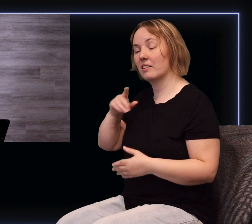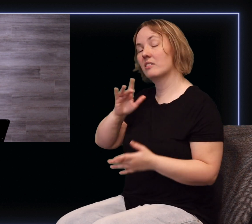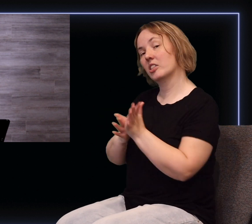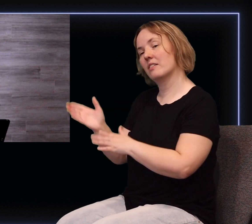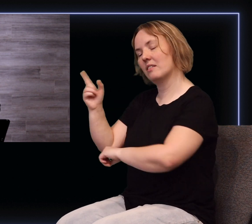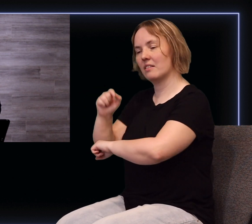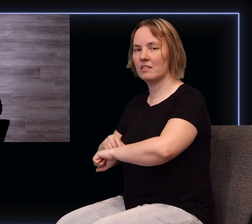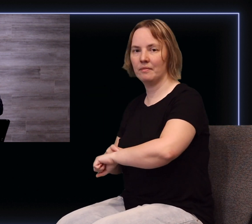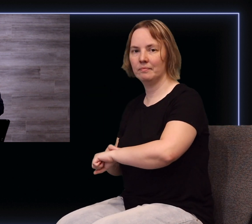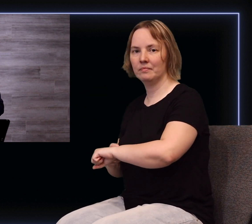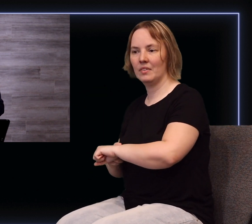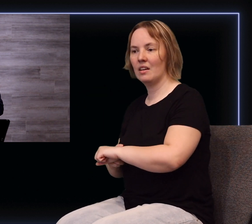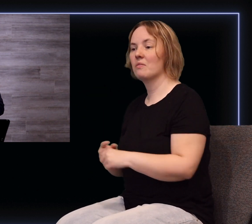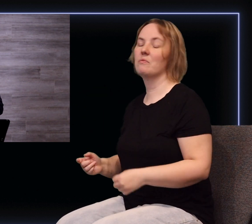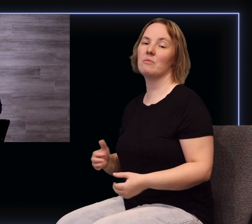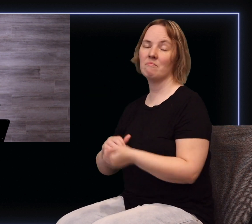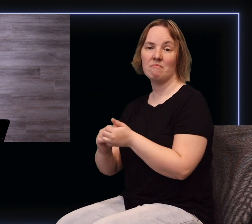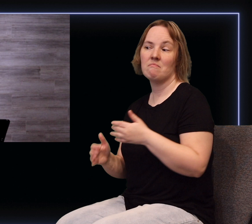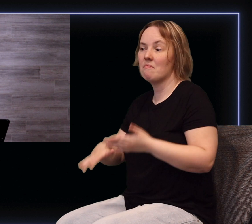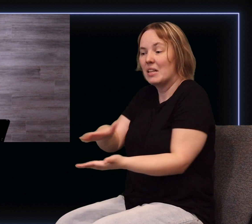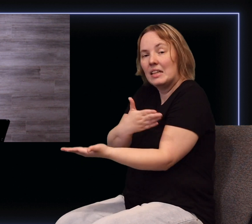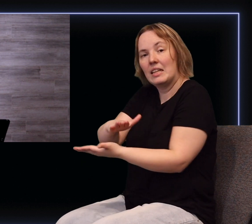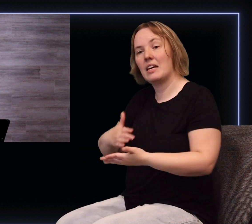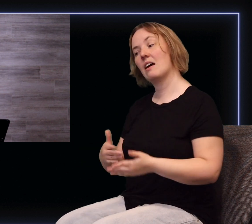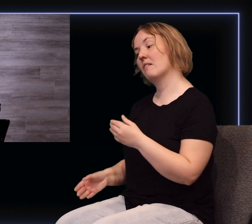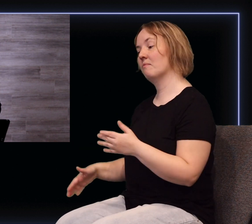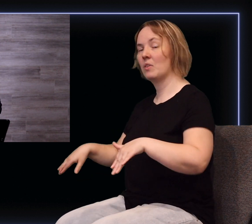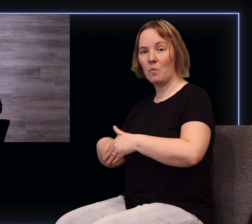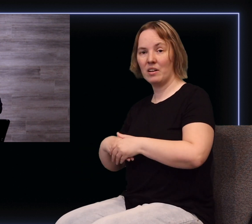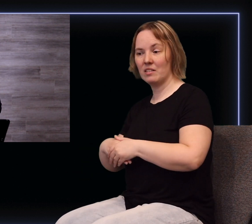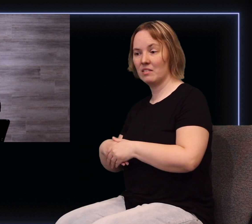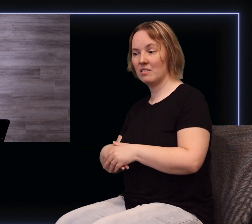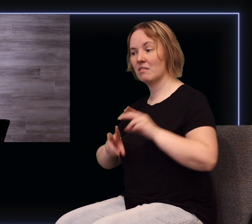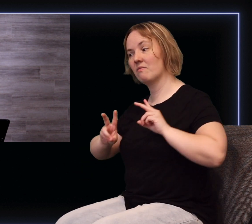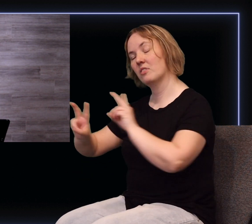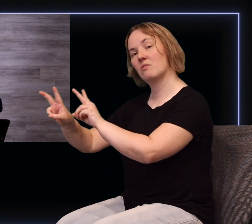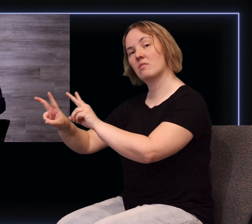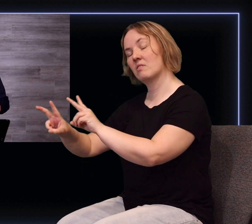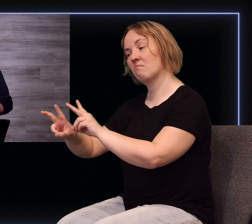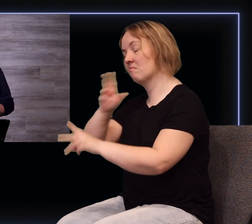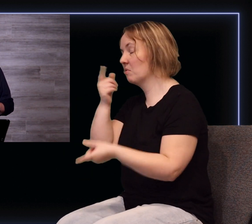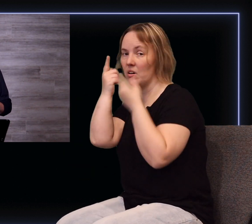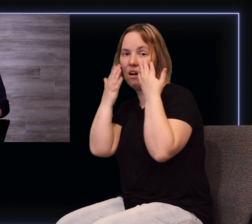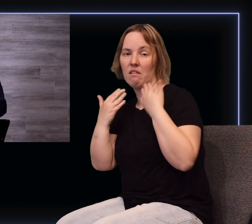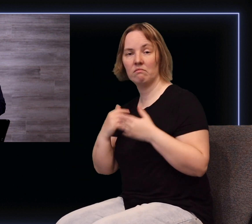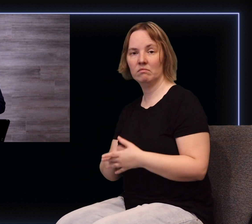And the song was, We played at weddings for you, but you wouldn't dance. And we played at funerals, and you wouldn't cry.